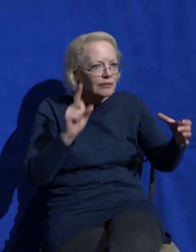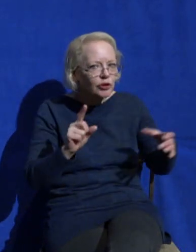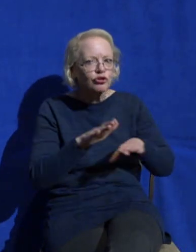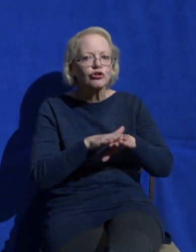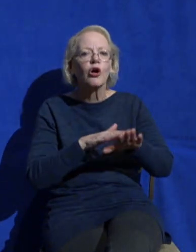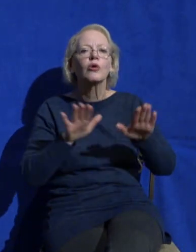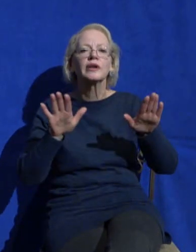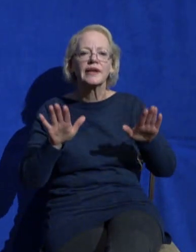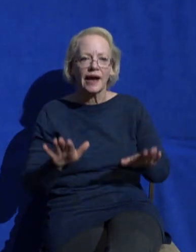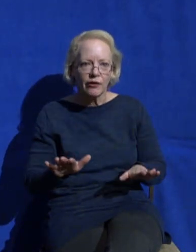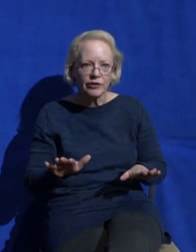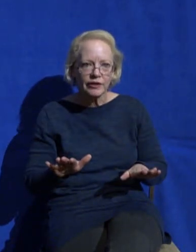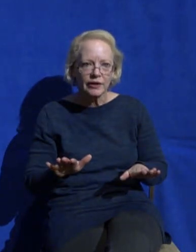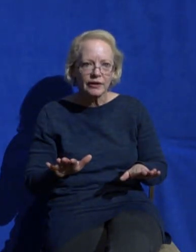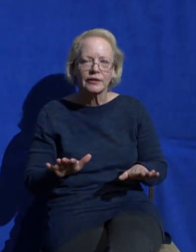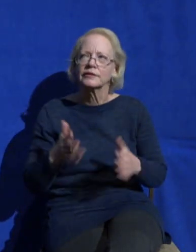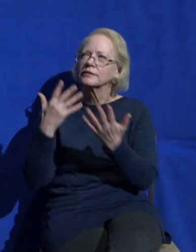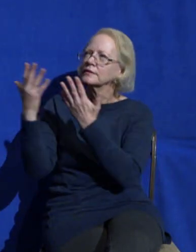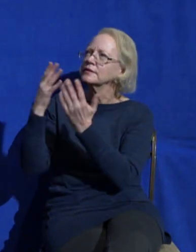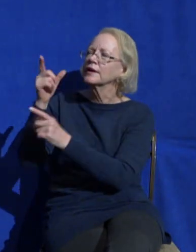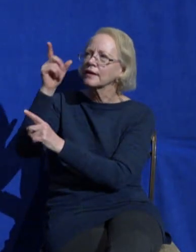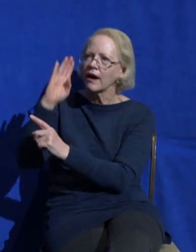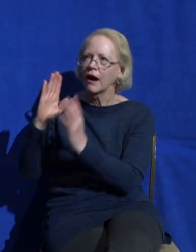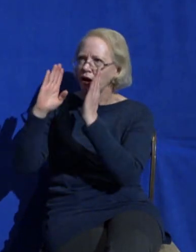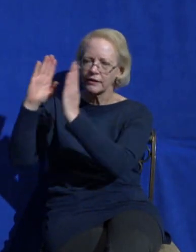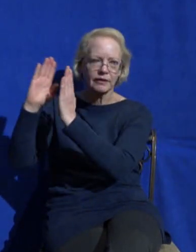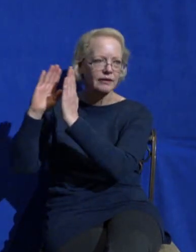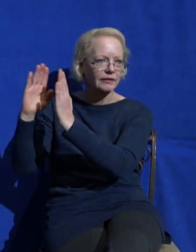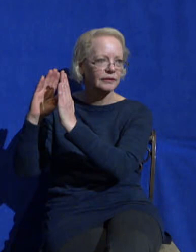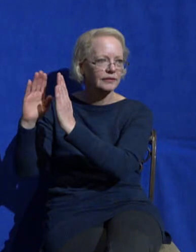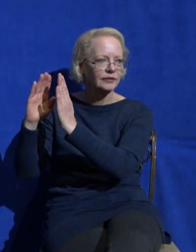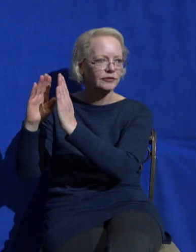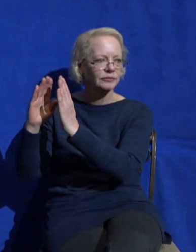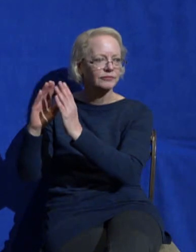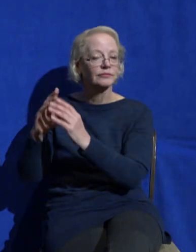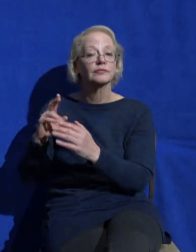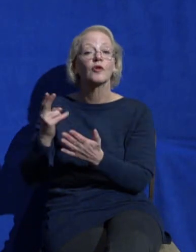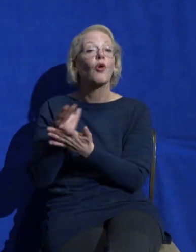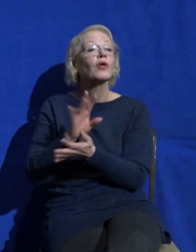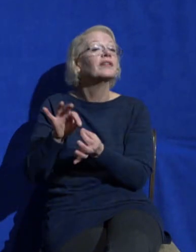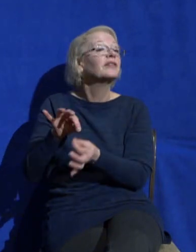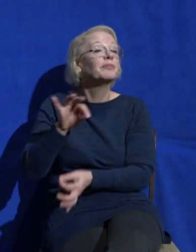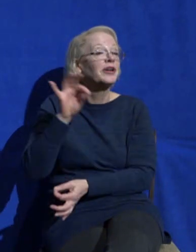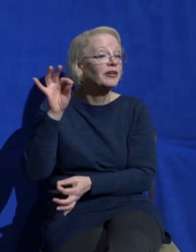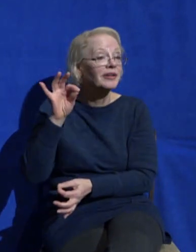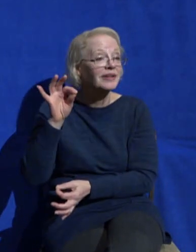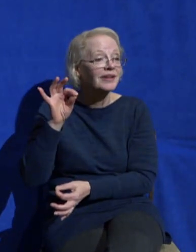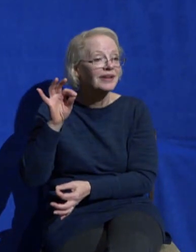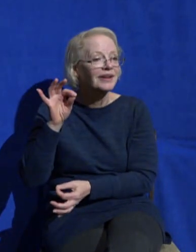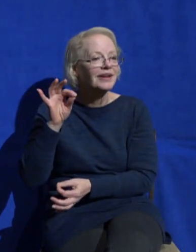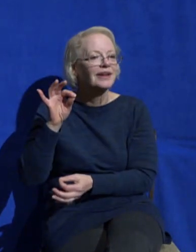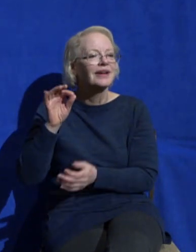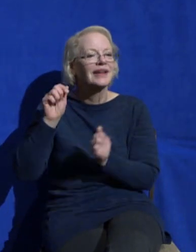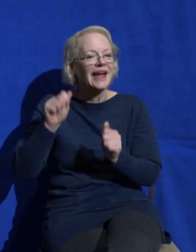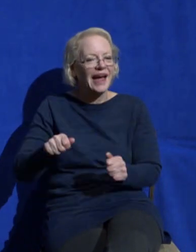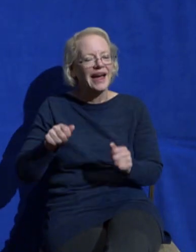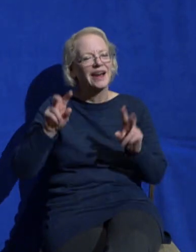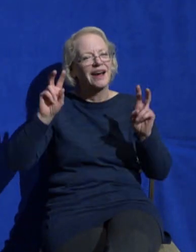and the Holy Spirit will become a sort of sound engineer in your life like adjusting the levels turning up the volume of